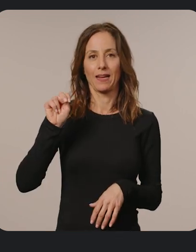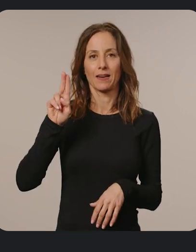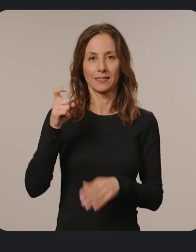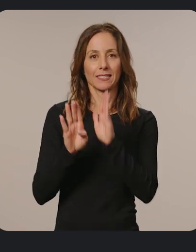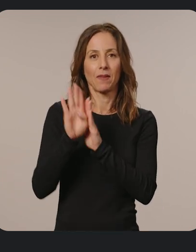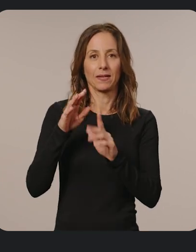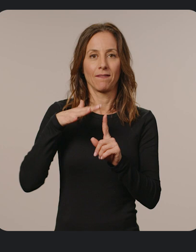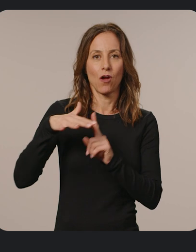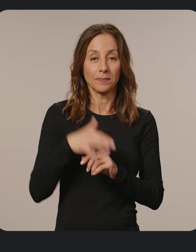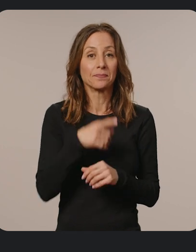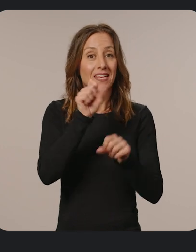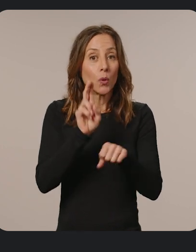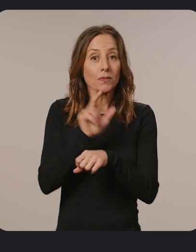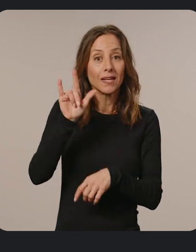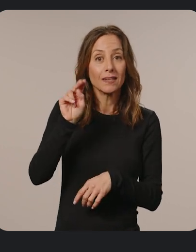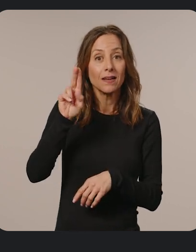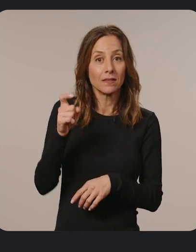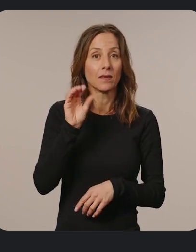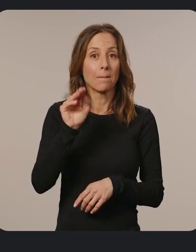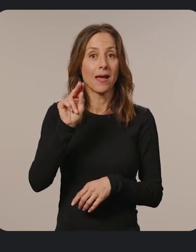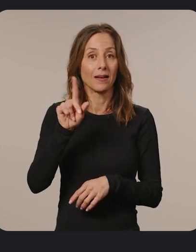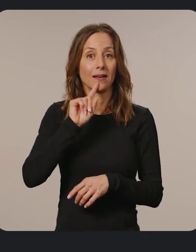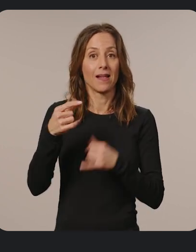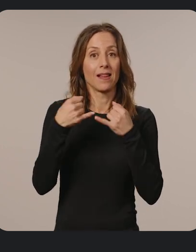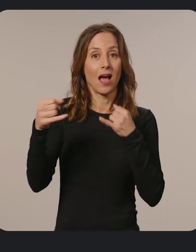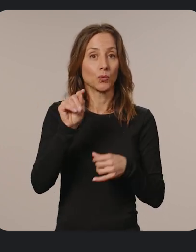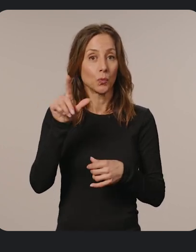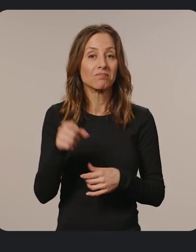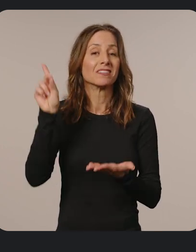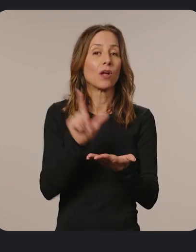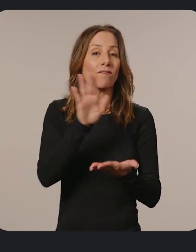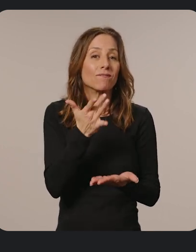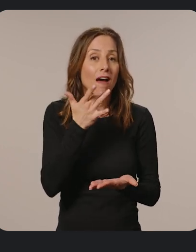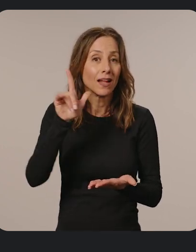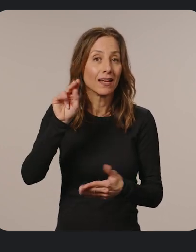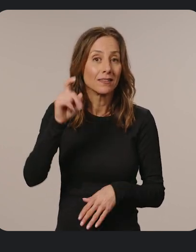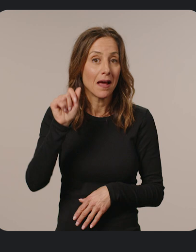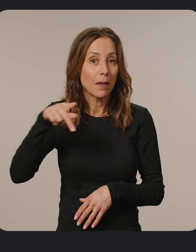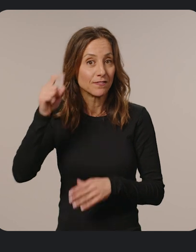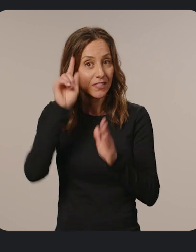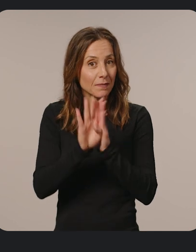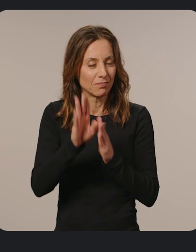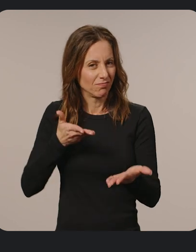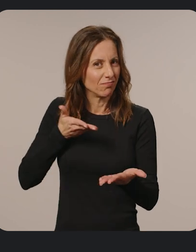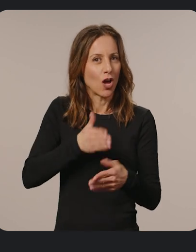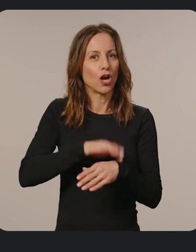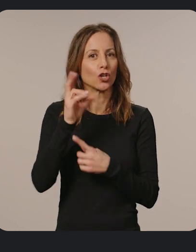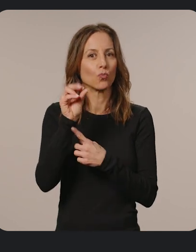environment. You can use Linux command line tools and download your favorite Linux apps for development right on your Chromebook.